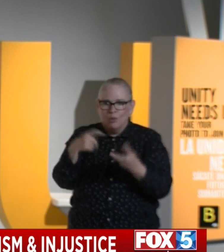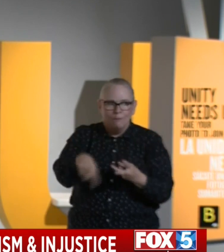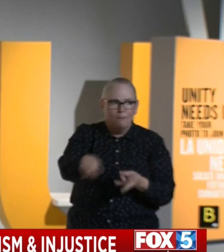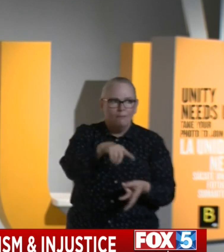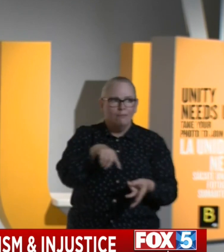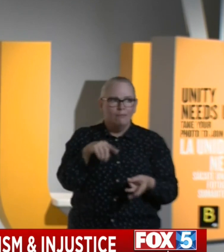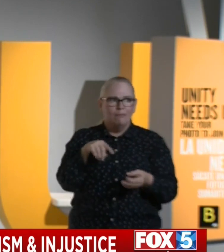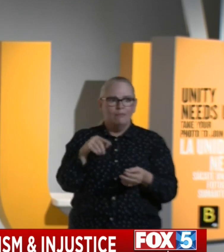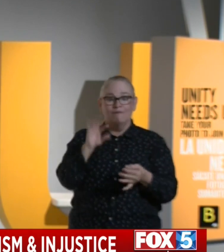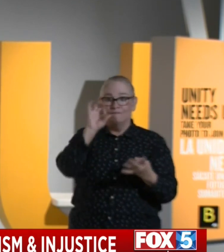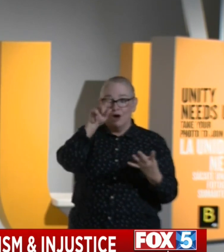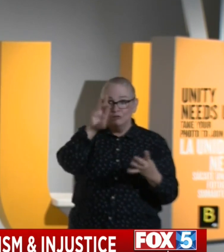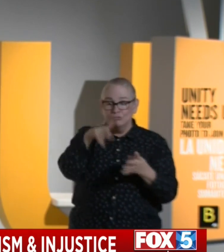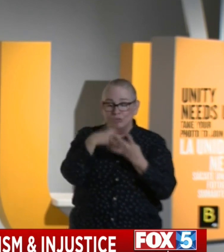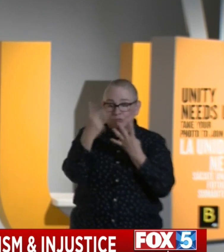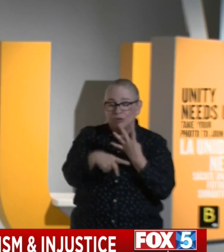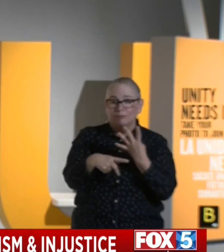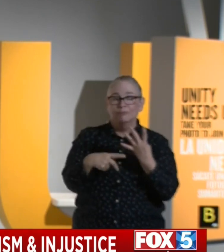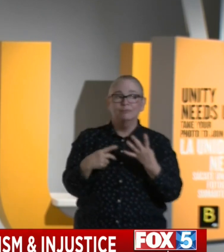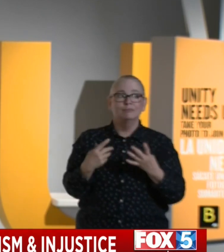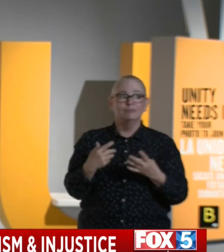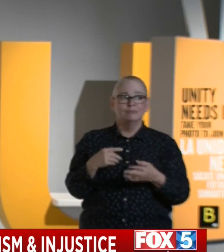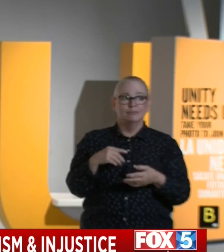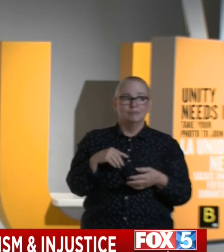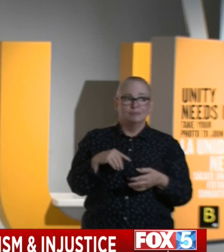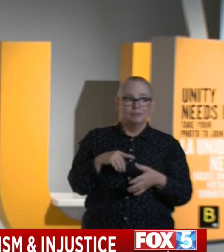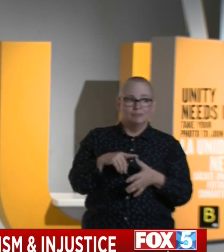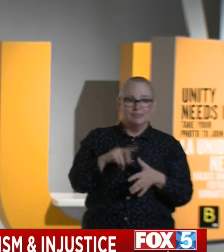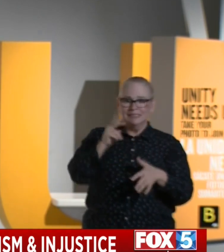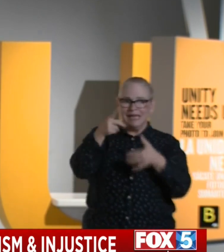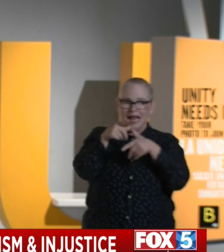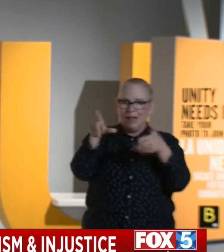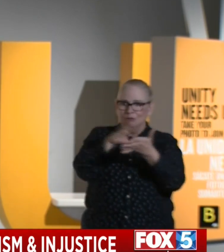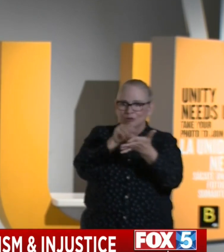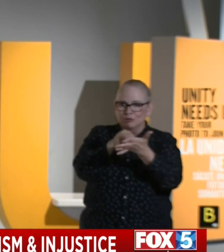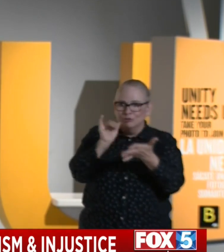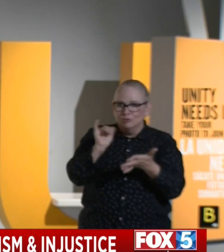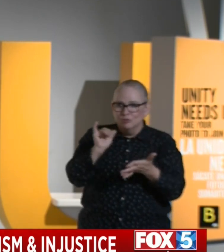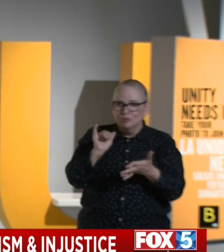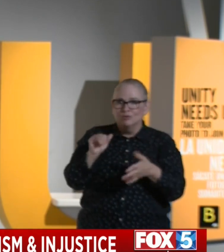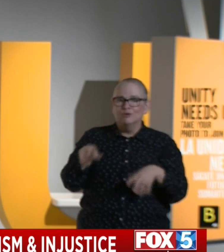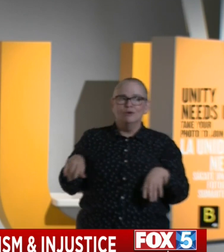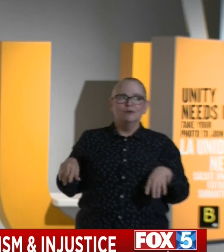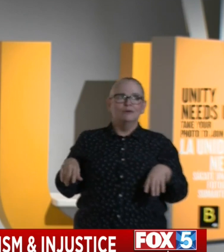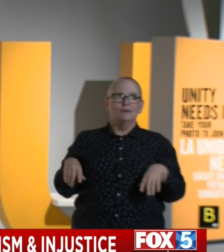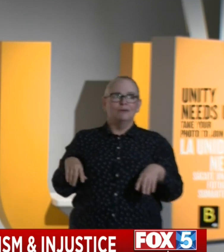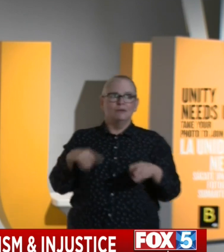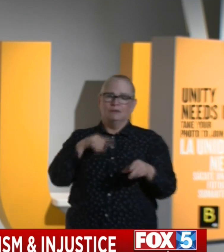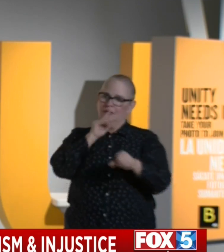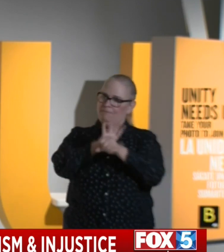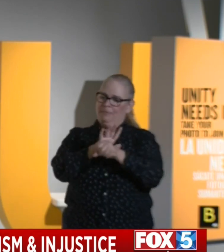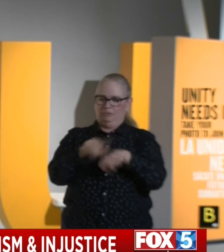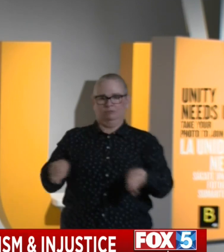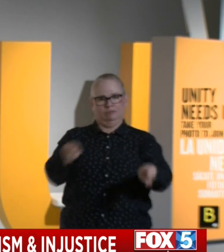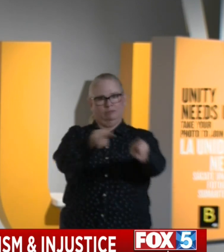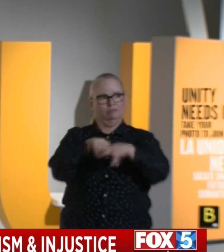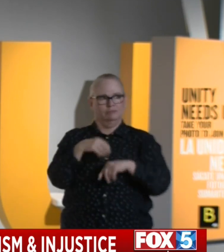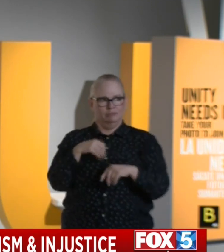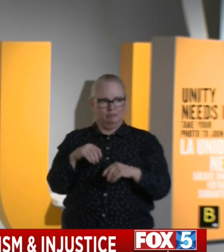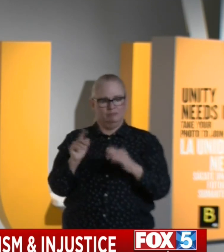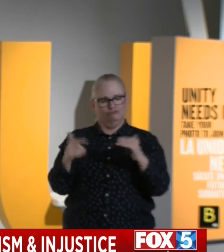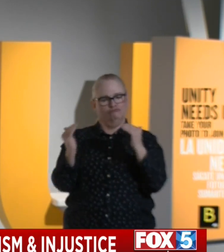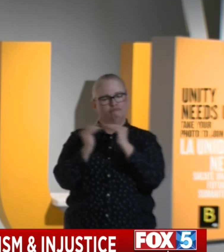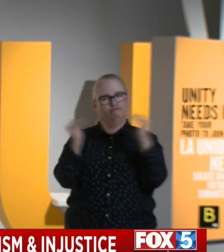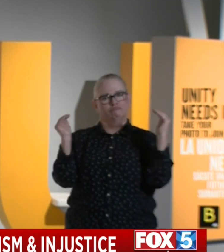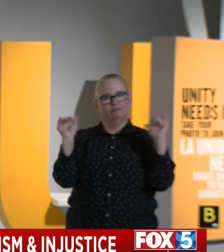I will reject any proposal that comes out of legislature that does that. We are committed to the cause of equity and that's the reason